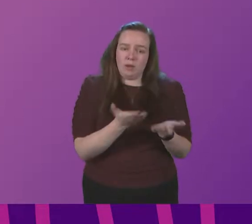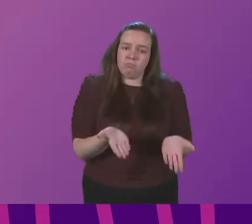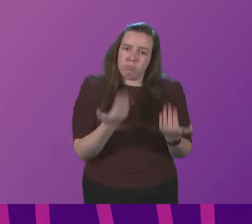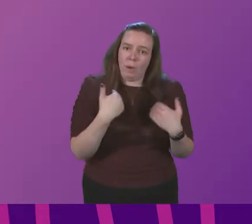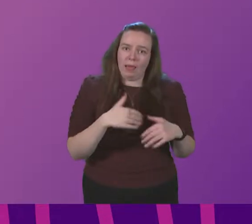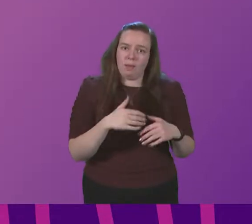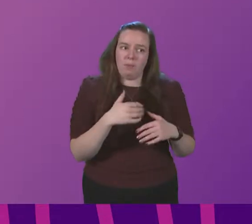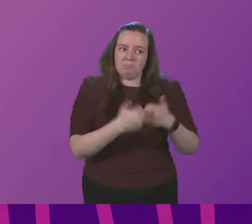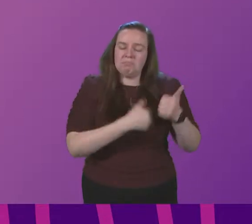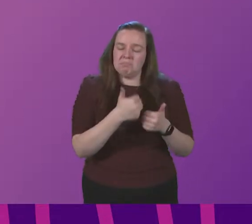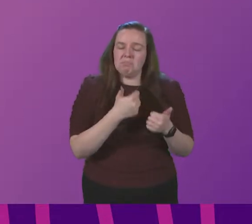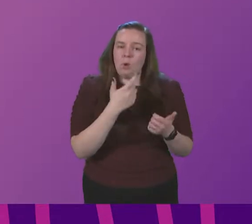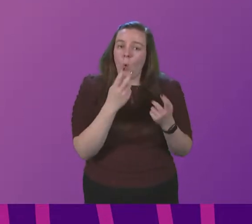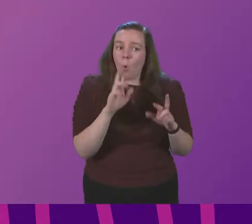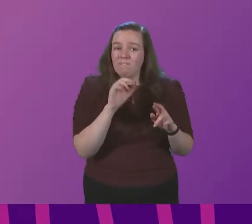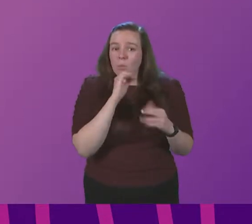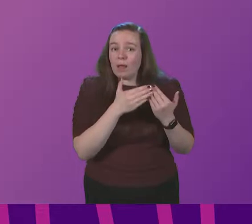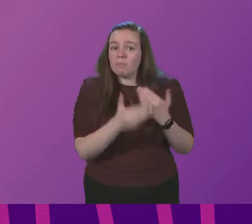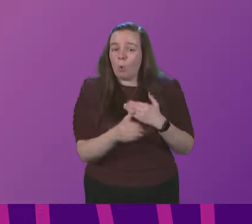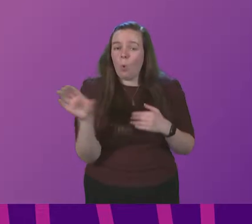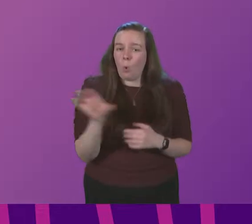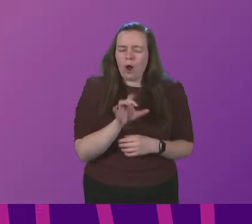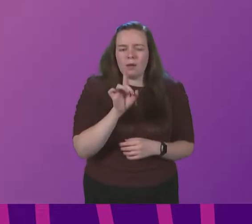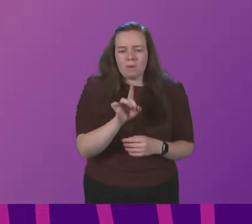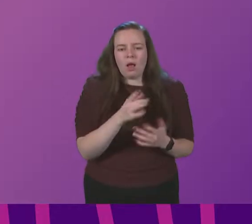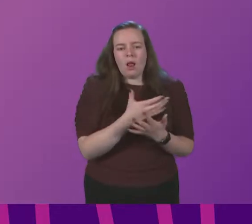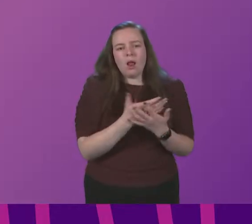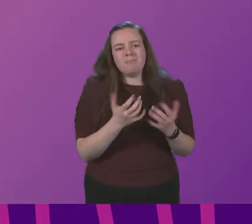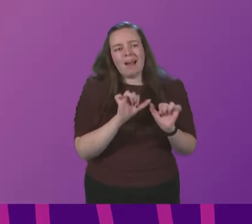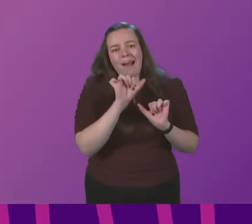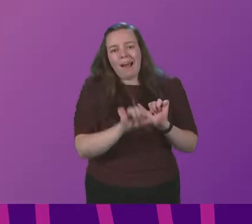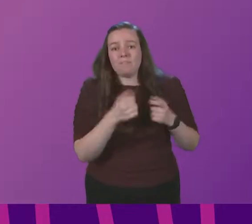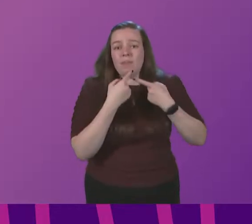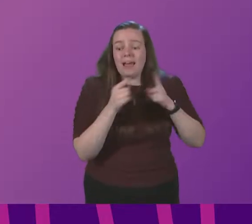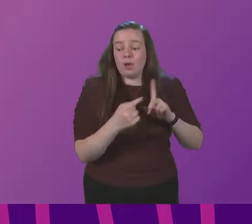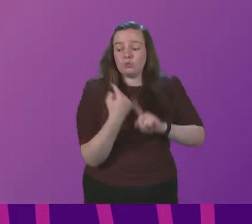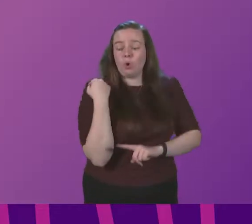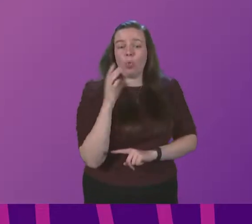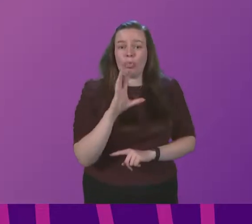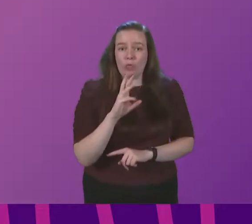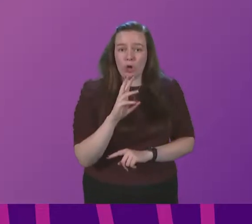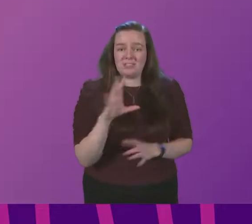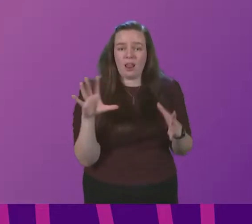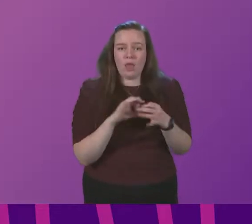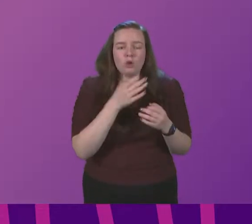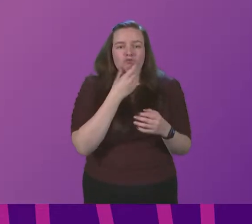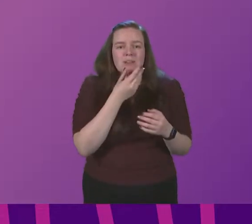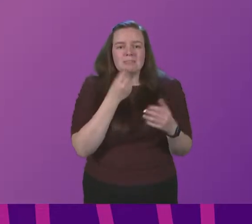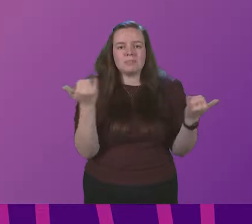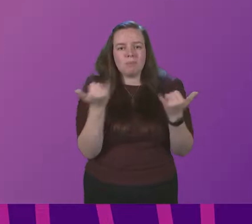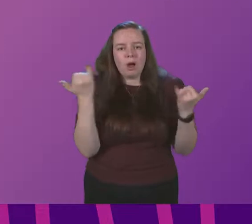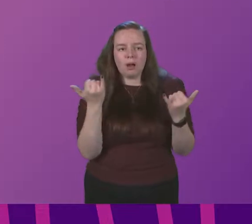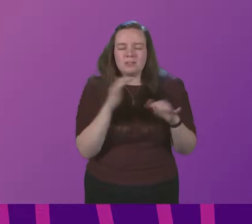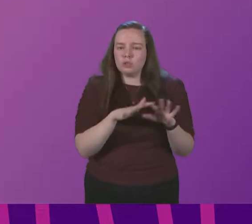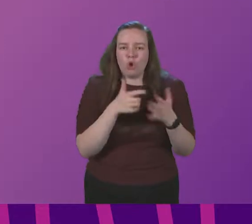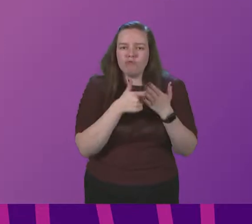there will be more coming but losses consequent to the announcement on Thursday about Christmas parties not being recommended go